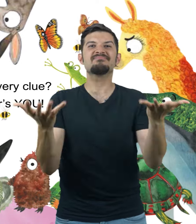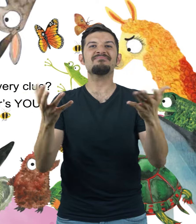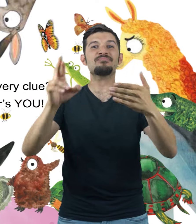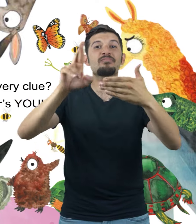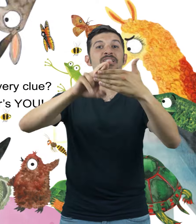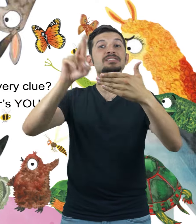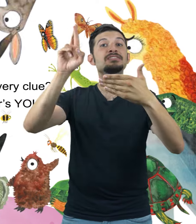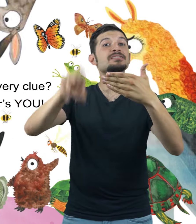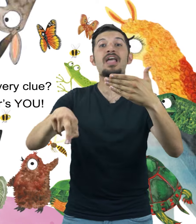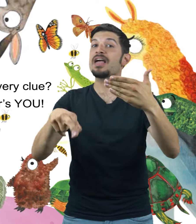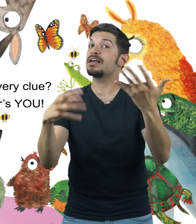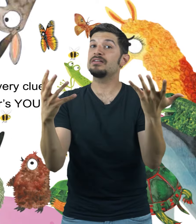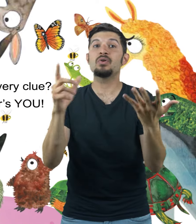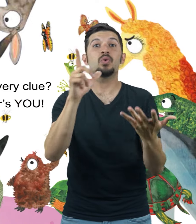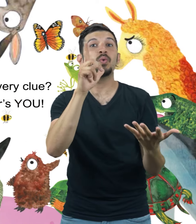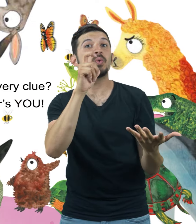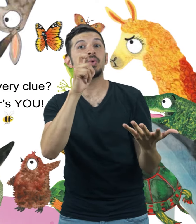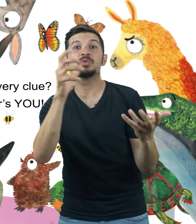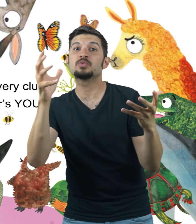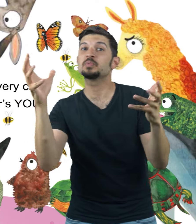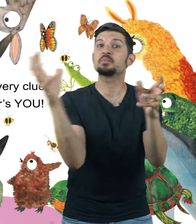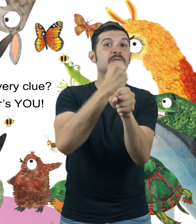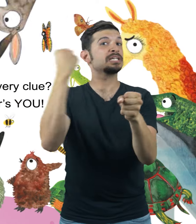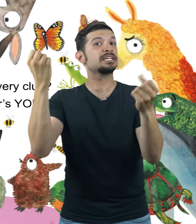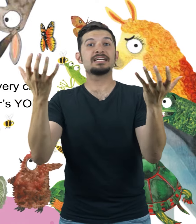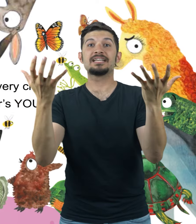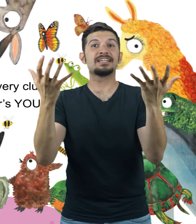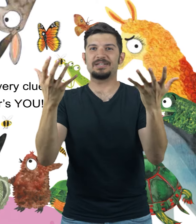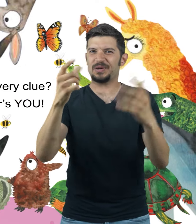Results are in. The winner's you!